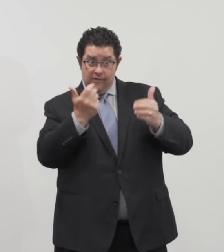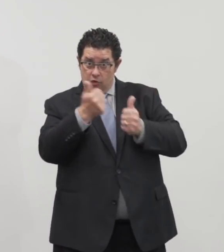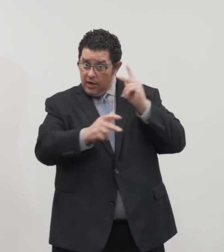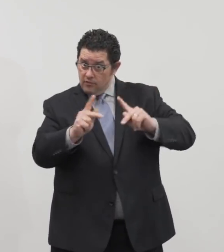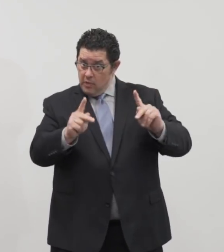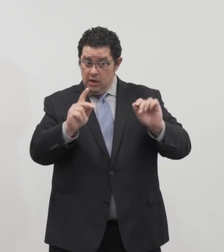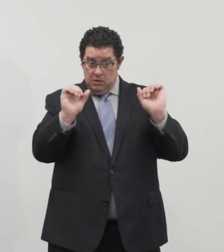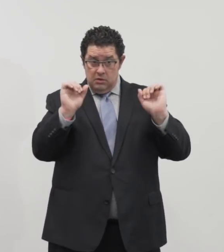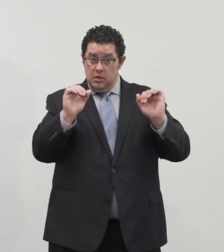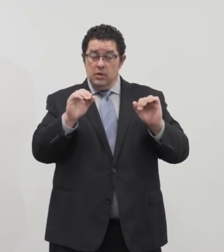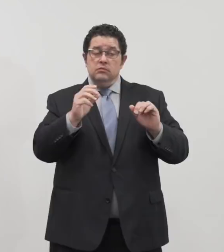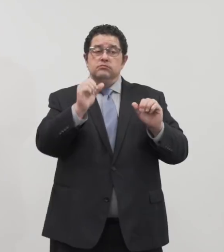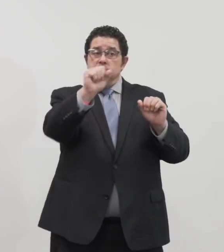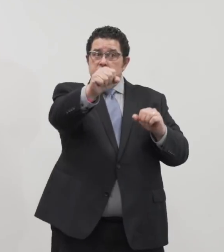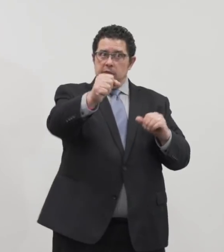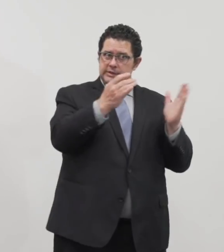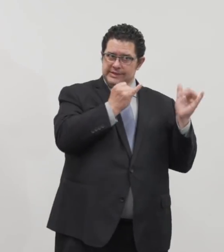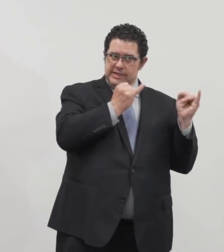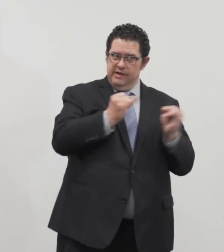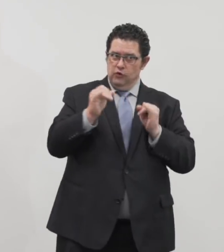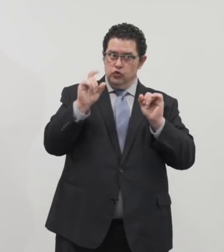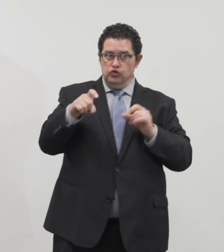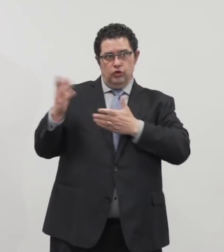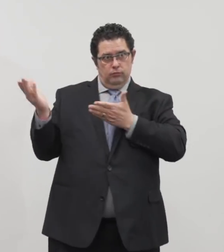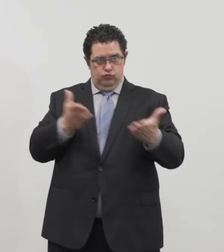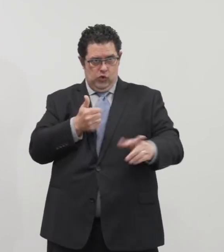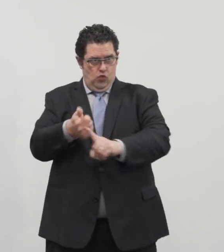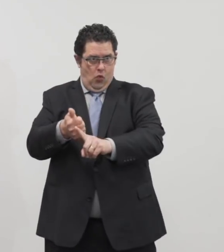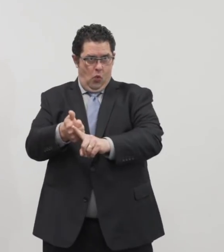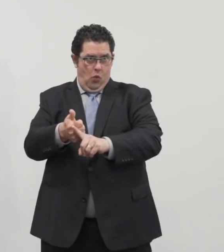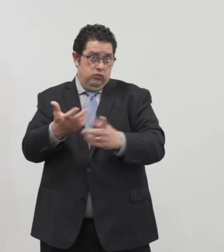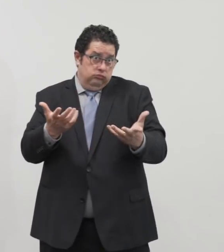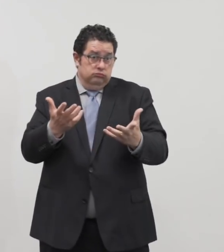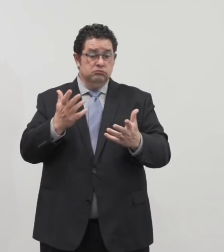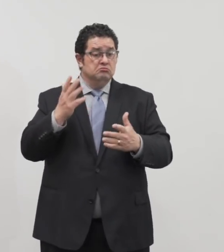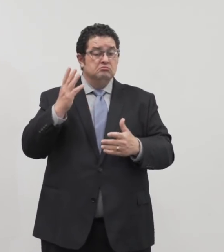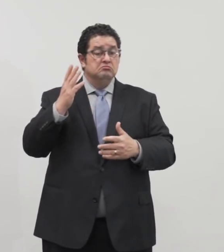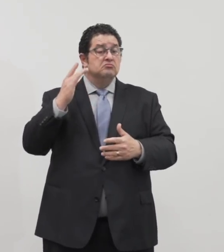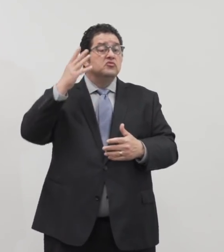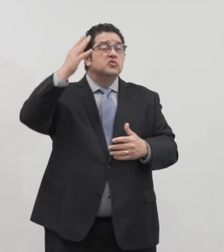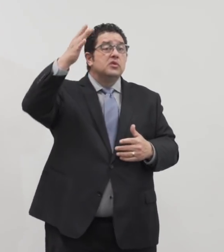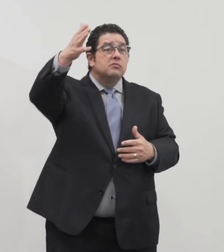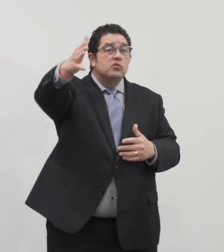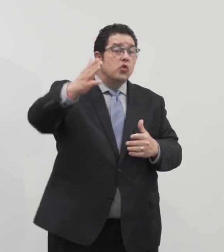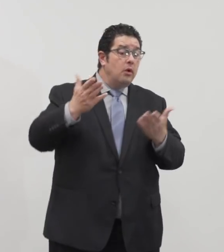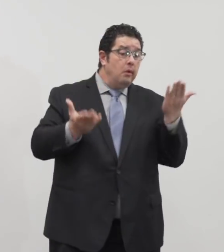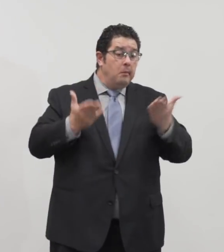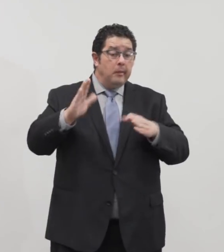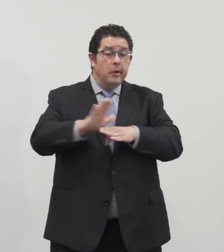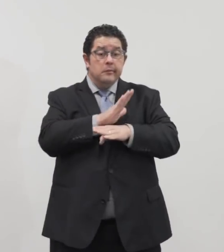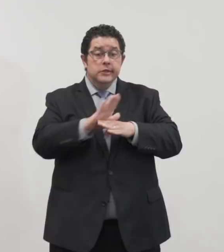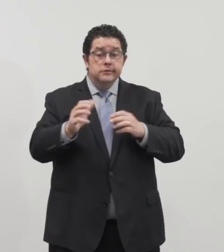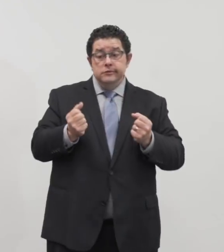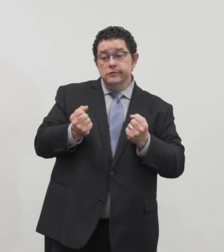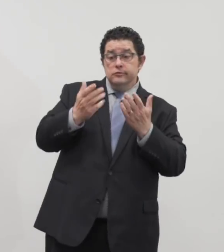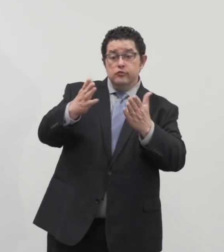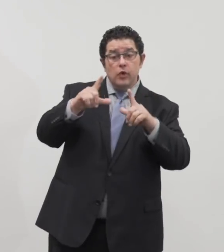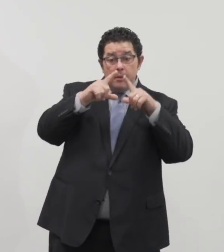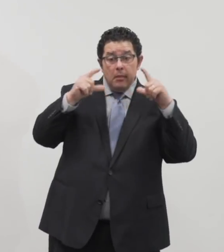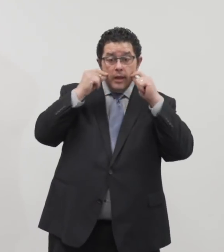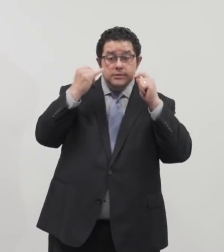individuals should bring their own masks. I don't know. At some point, we'll get to the point where businesses may supply a mask for someone who doesn't have one.